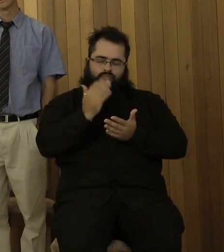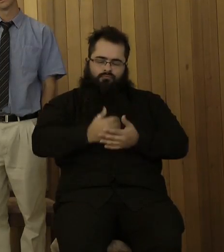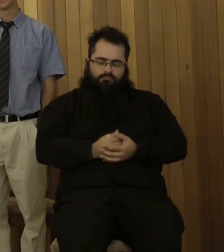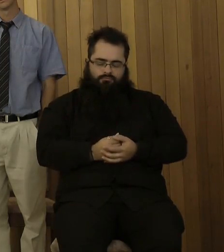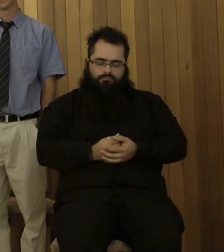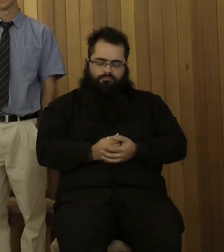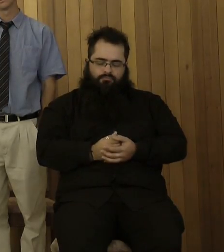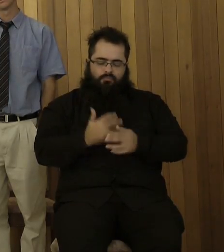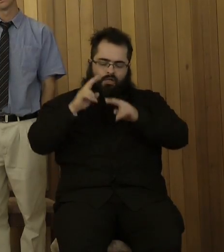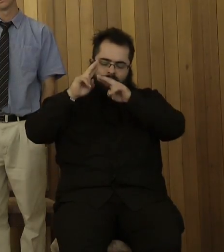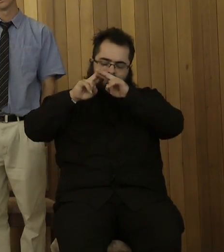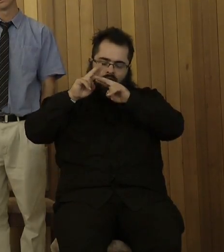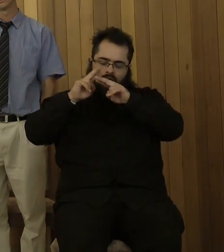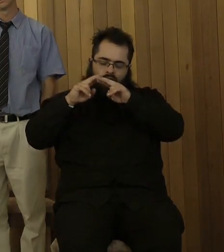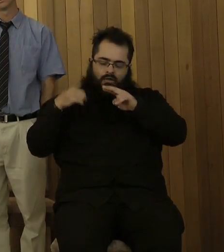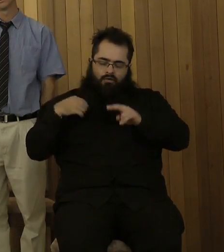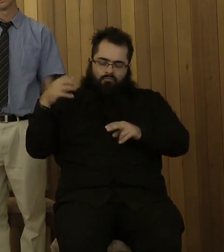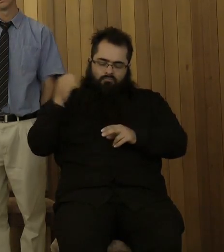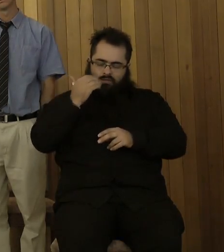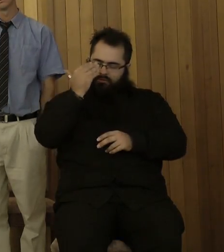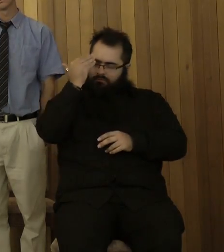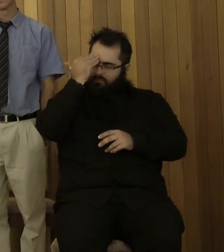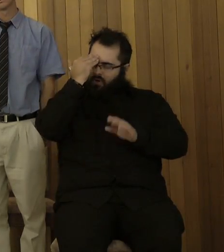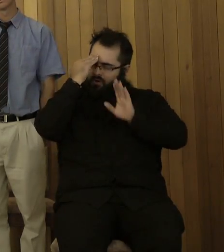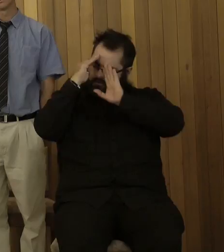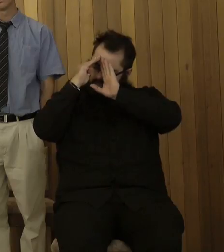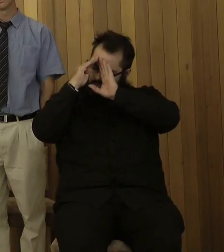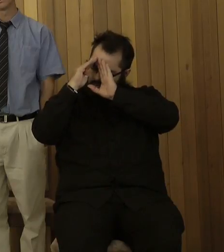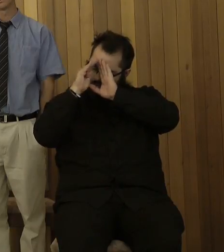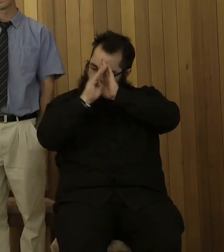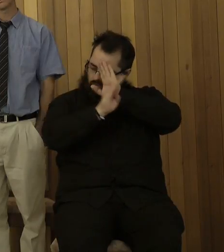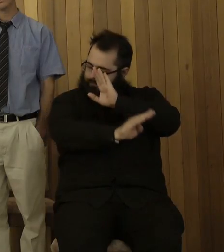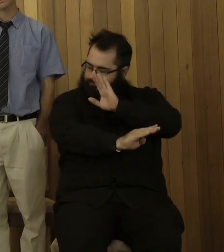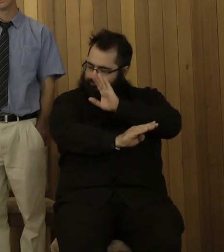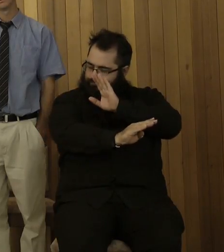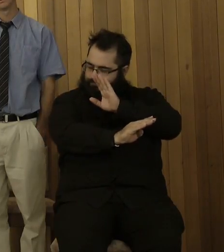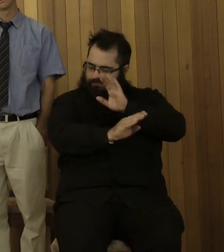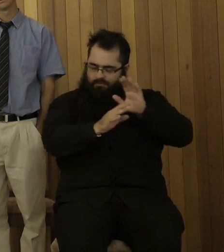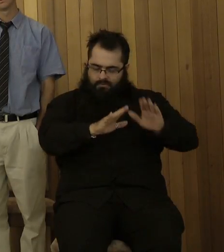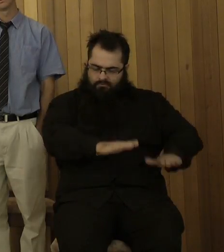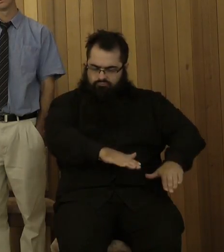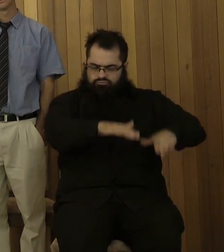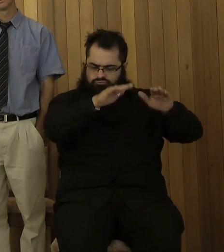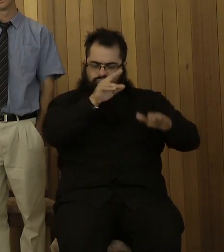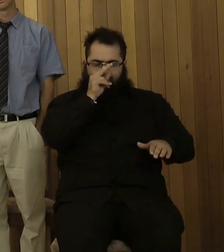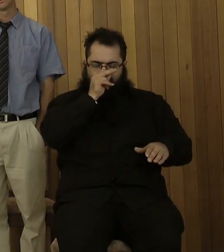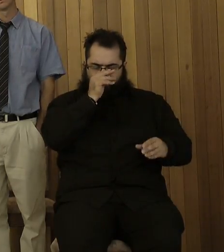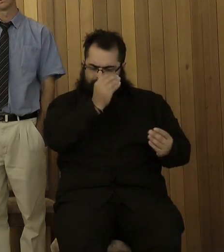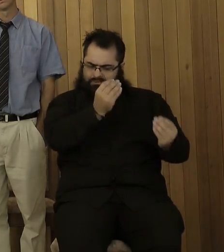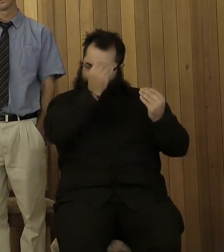we have to push from our minds what we've learnt when we were young, that You're our